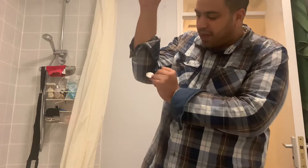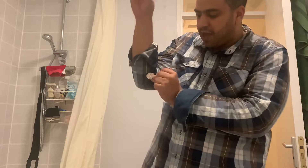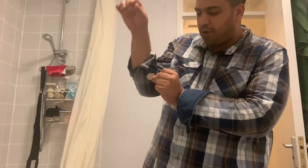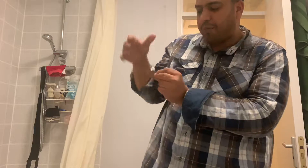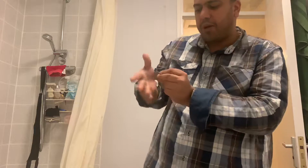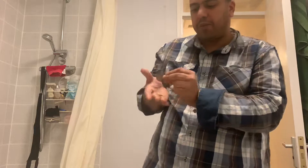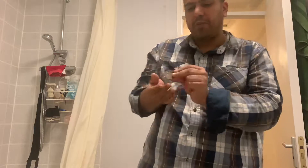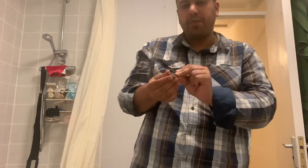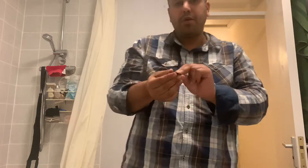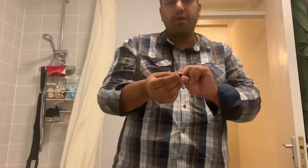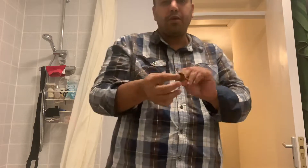my elbow.